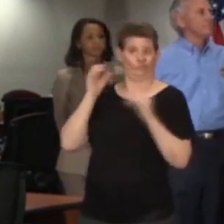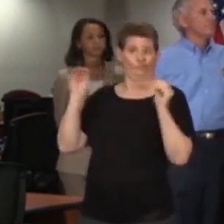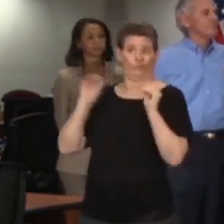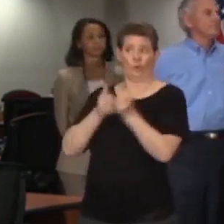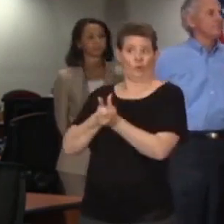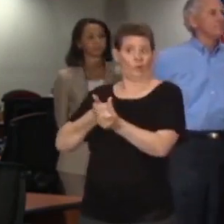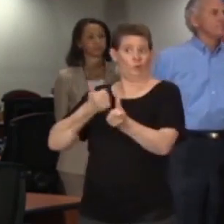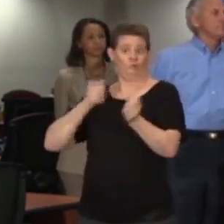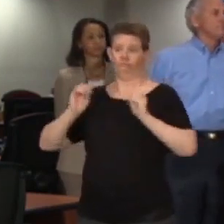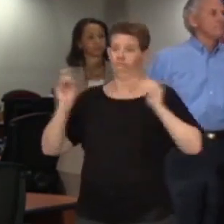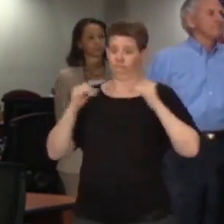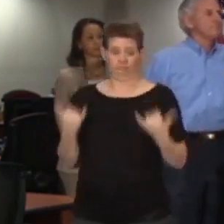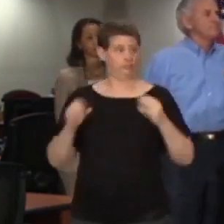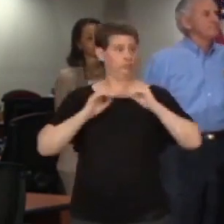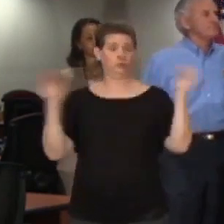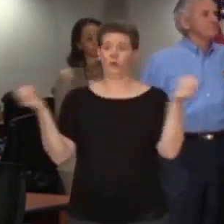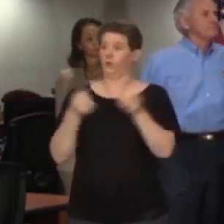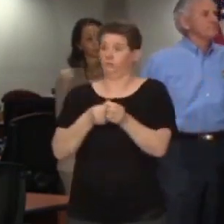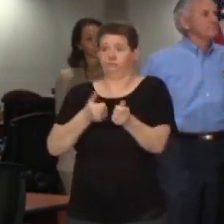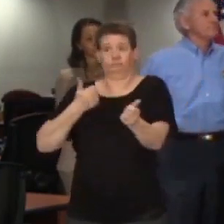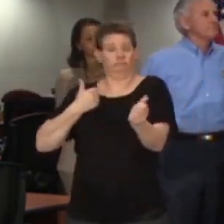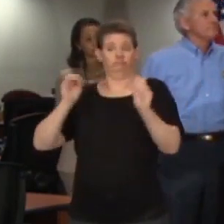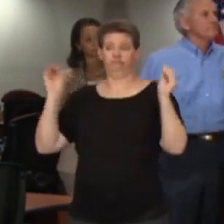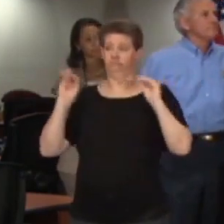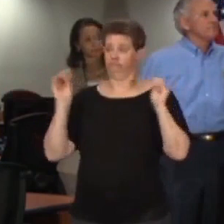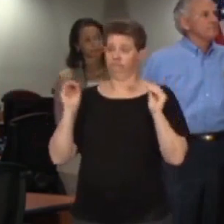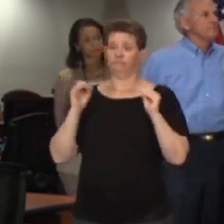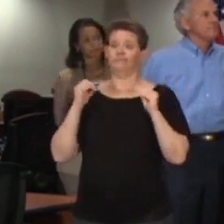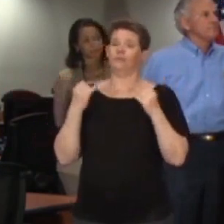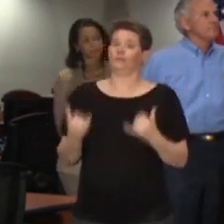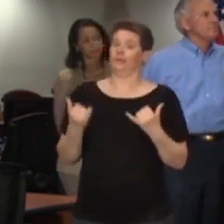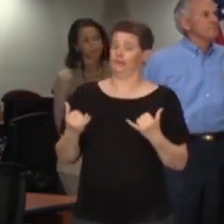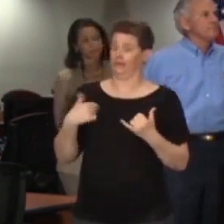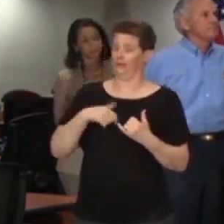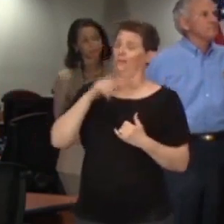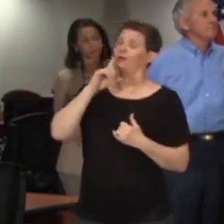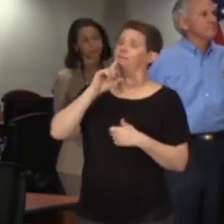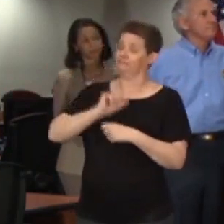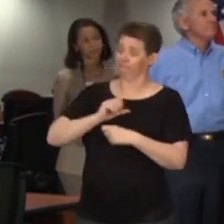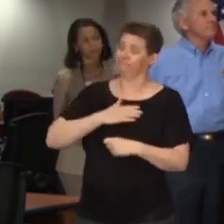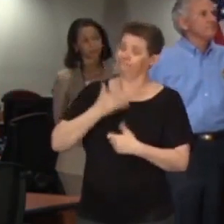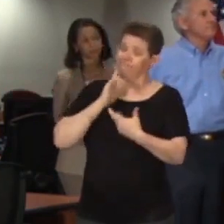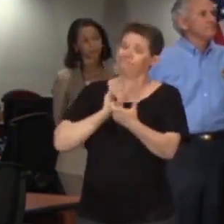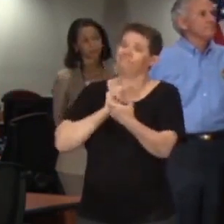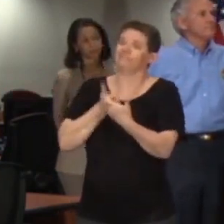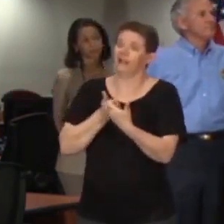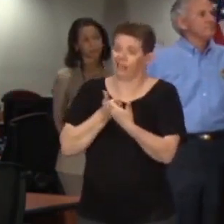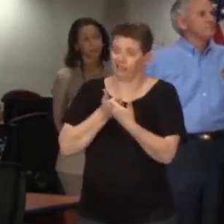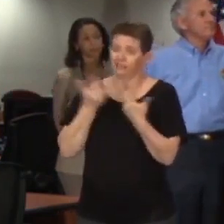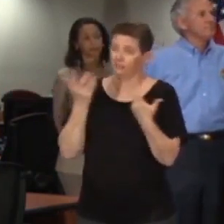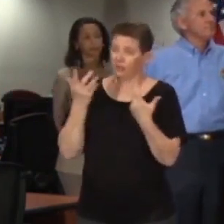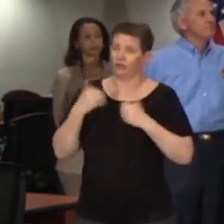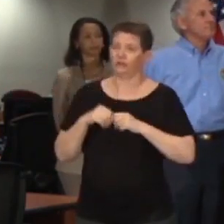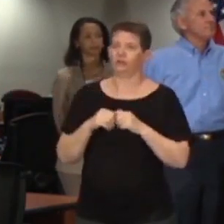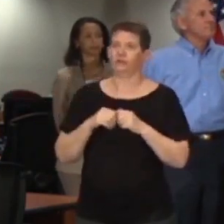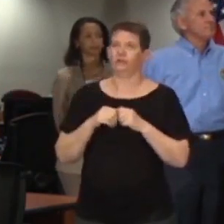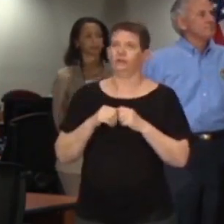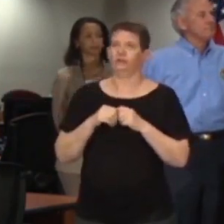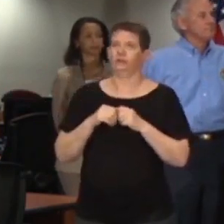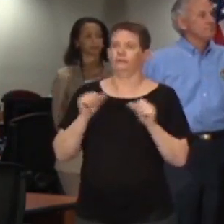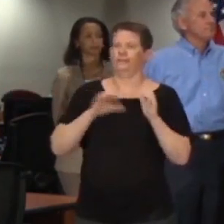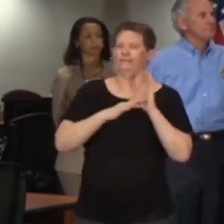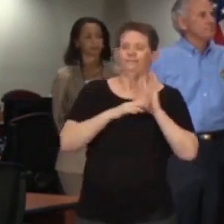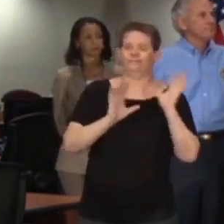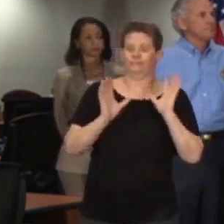We currently do not have a backlog. We are currently working through a challenge where we probably have enough samples, excuse me,